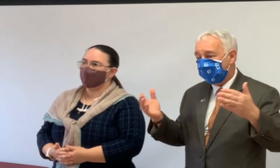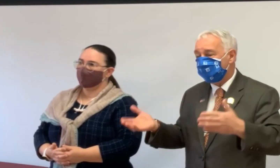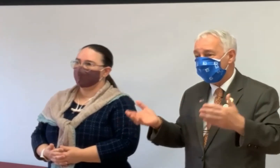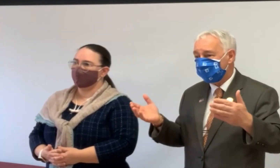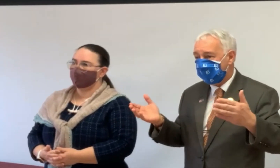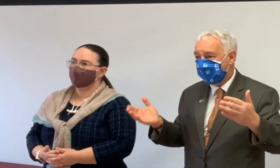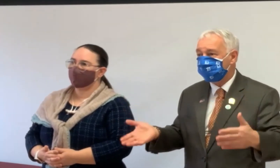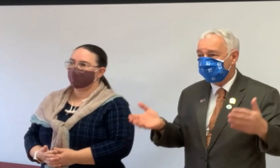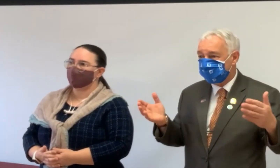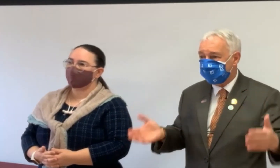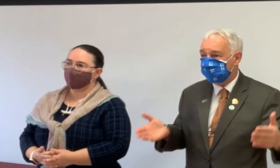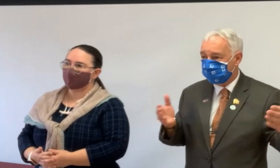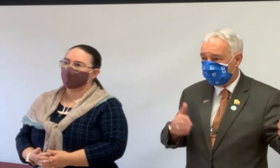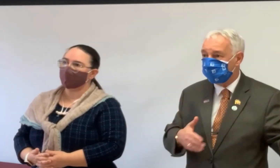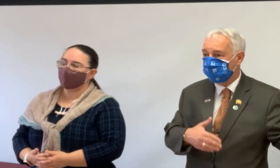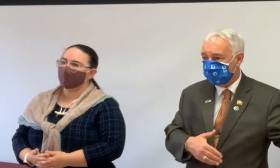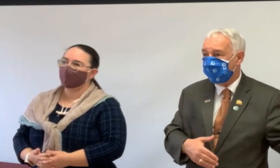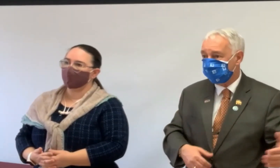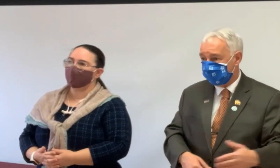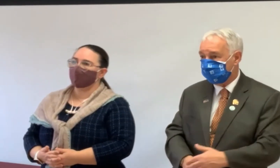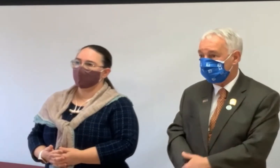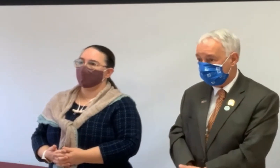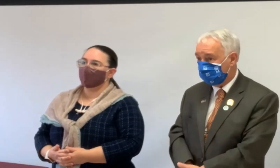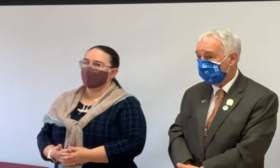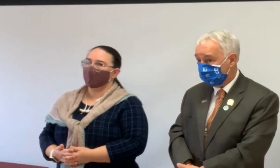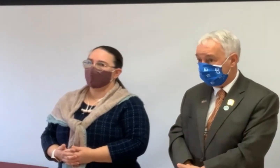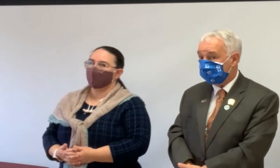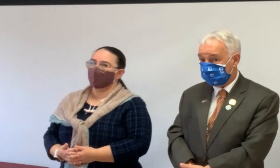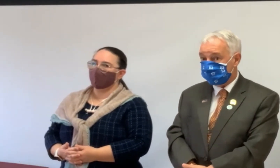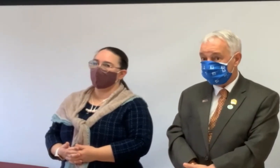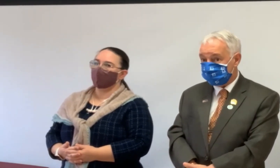how to meet the housing needs of older Americans.